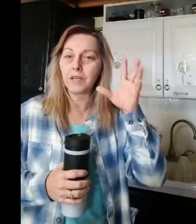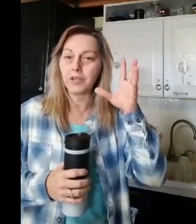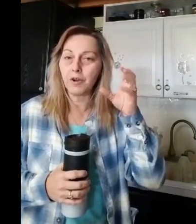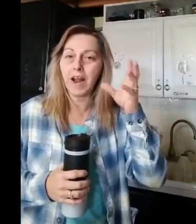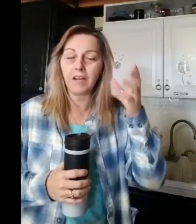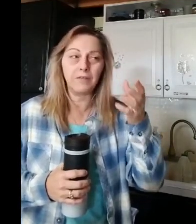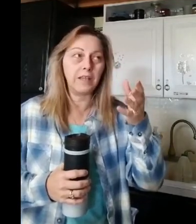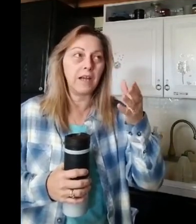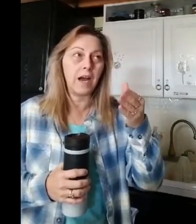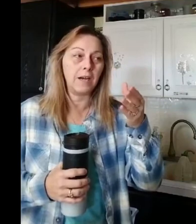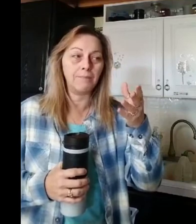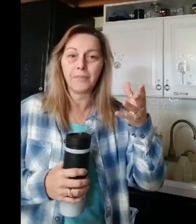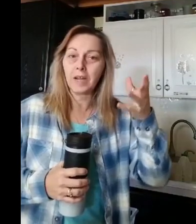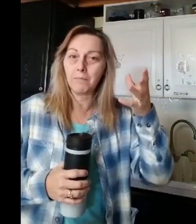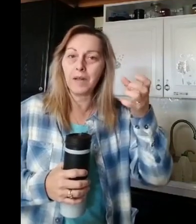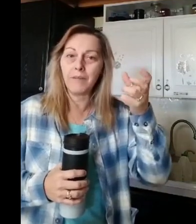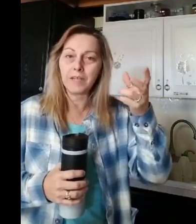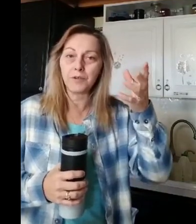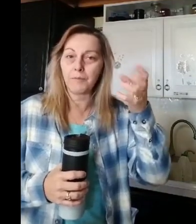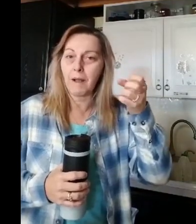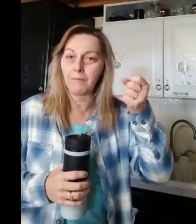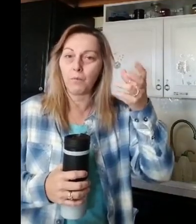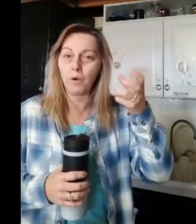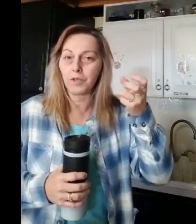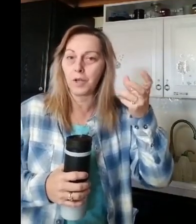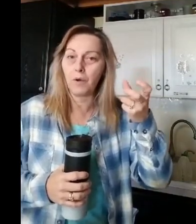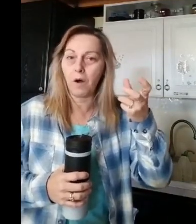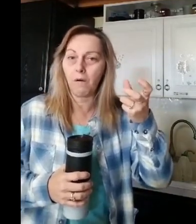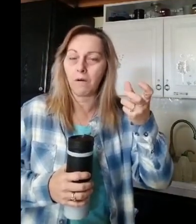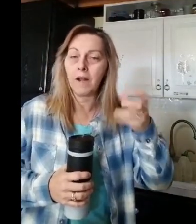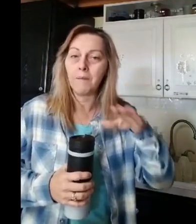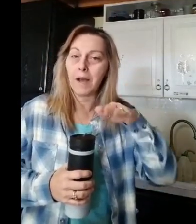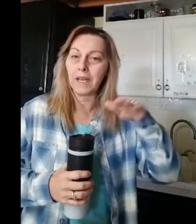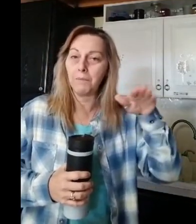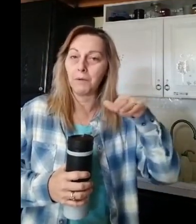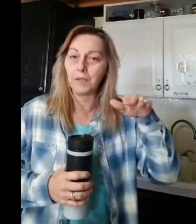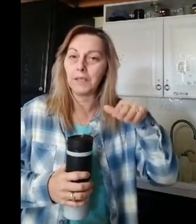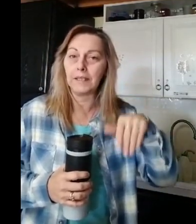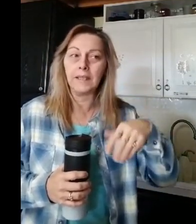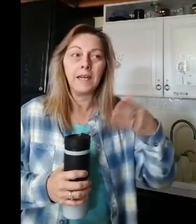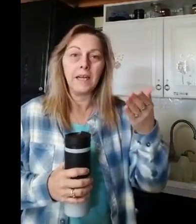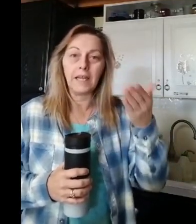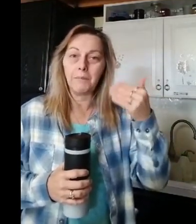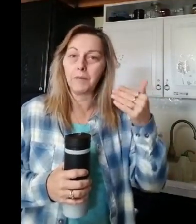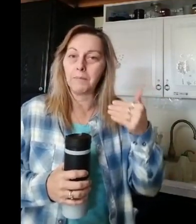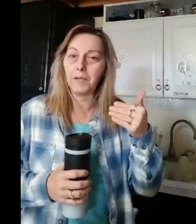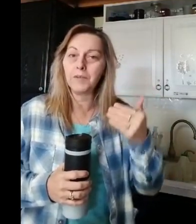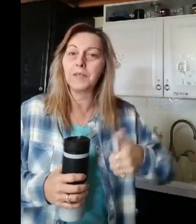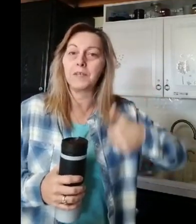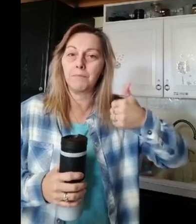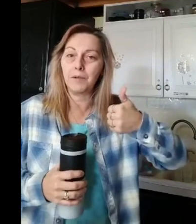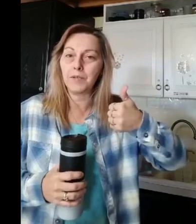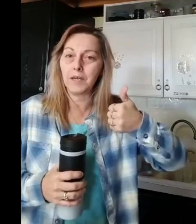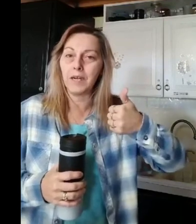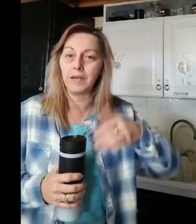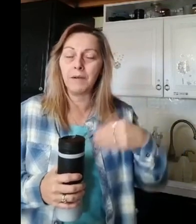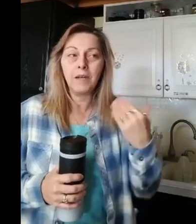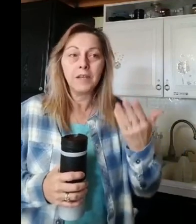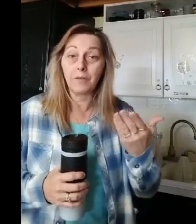blood vessels from having to work so hard by keeping them clean and keeping the immune system boosted up. So there